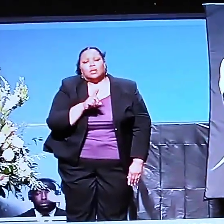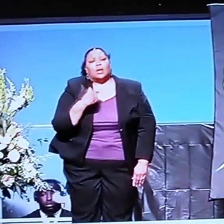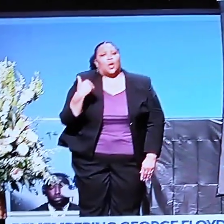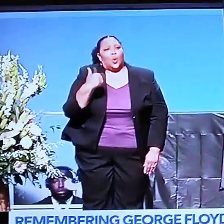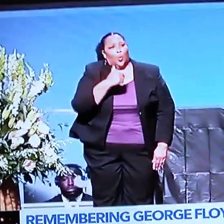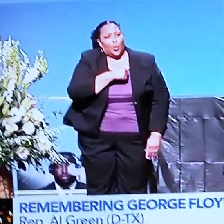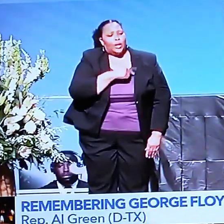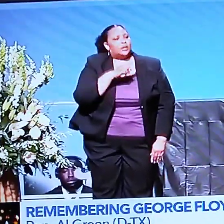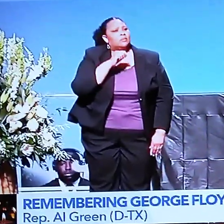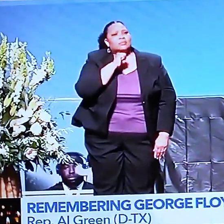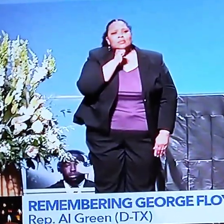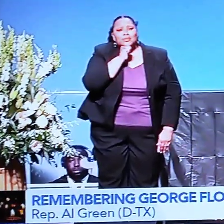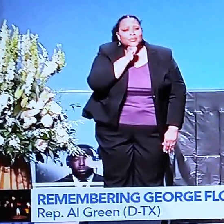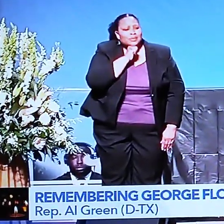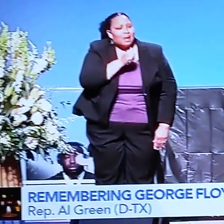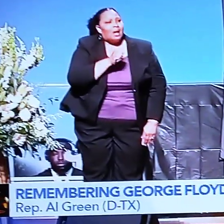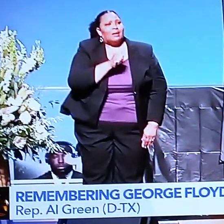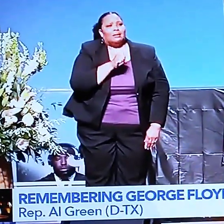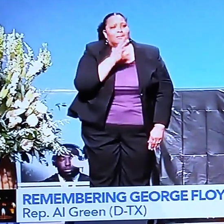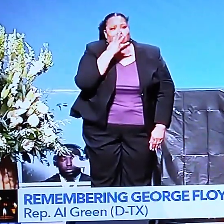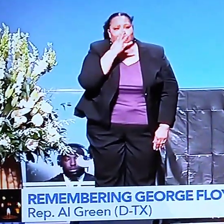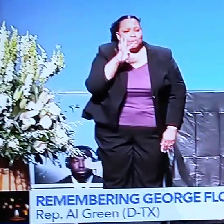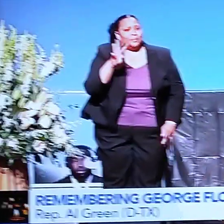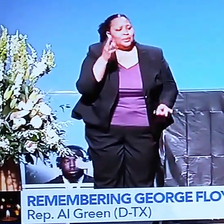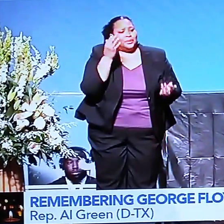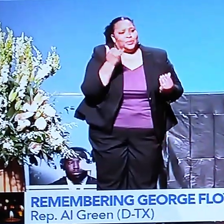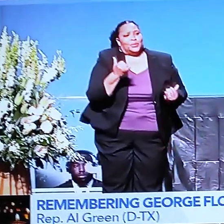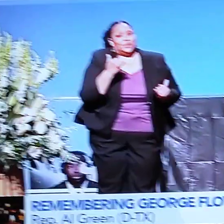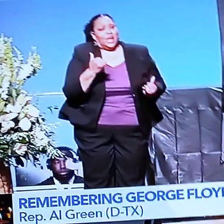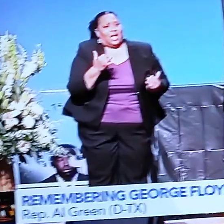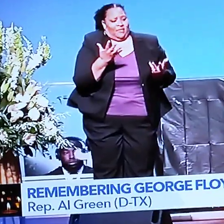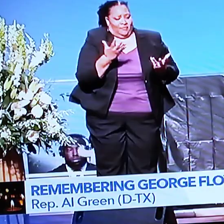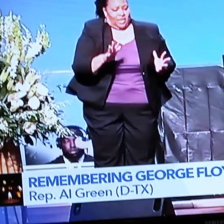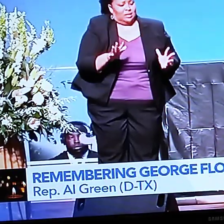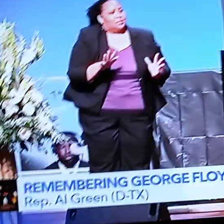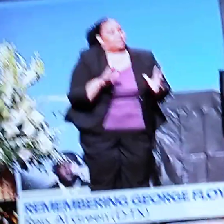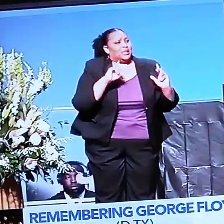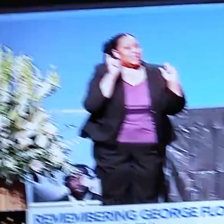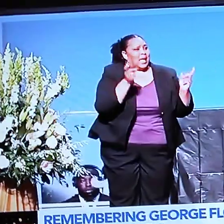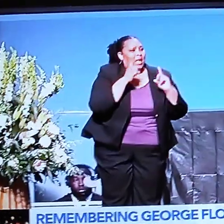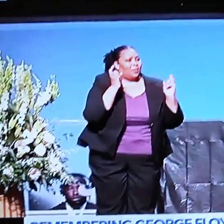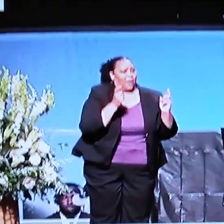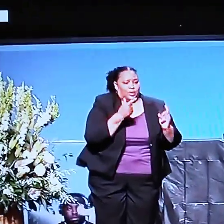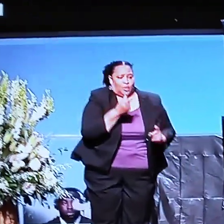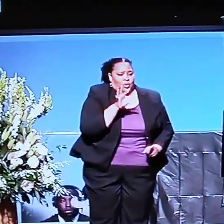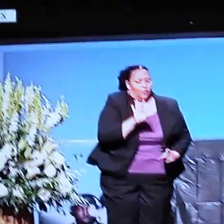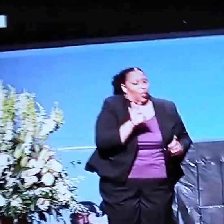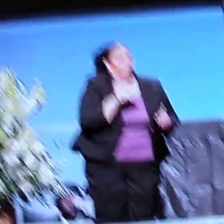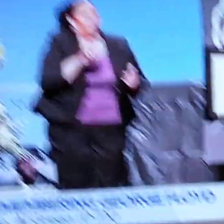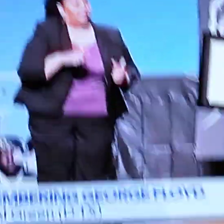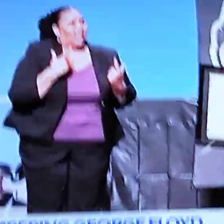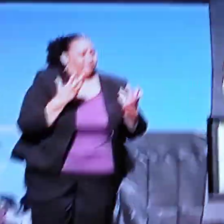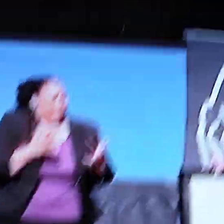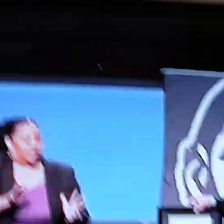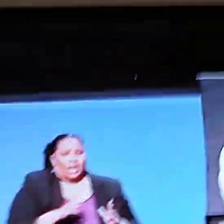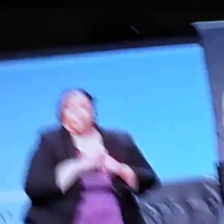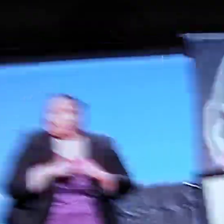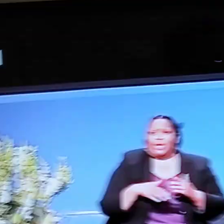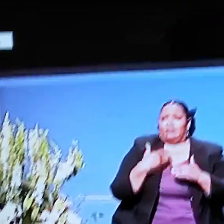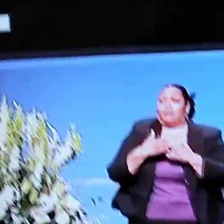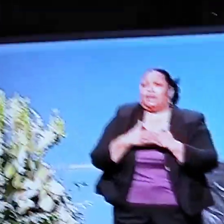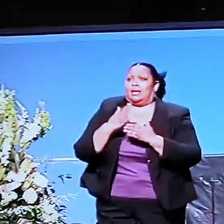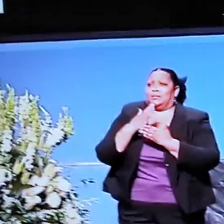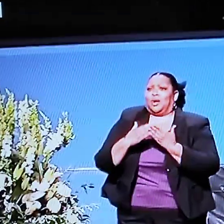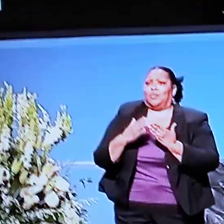we do not walk away today after having celebrated his life and not taken the next